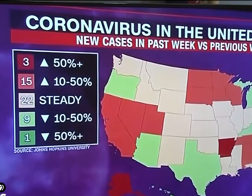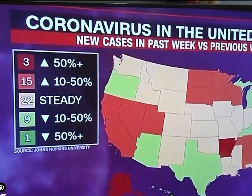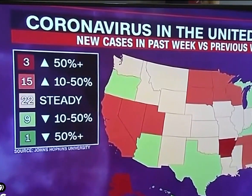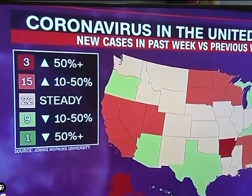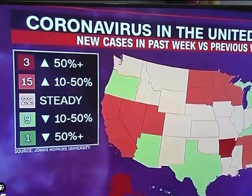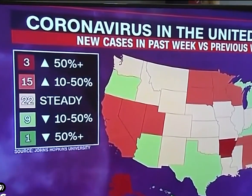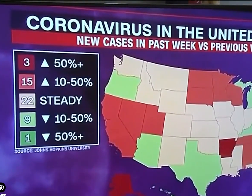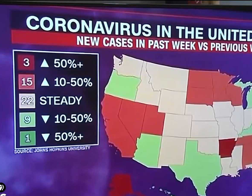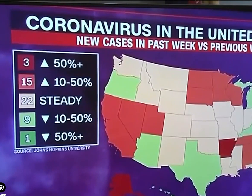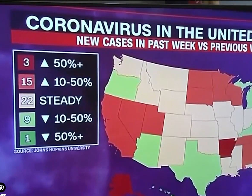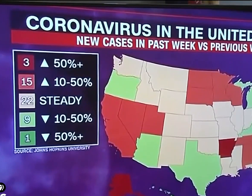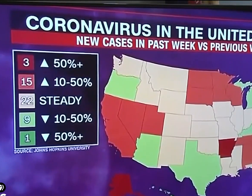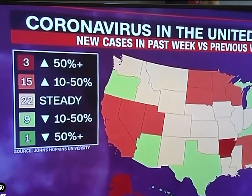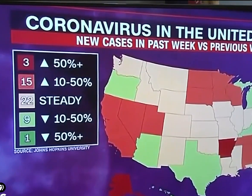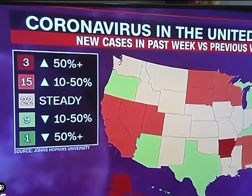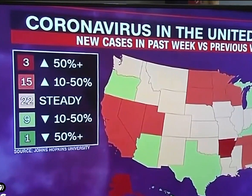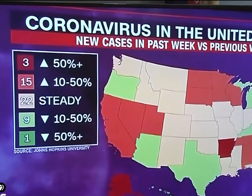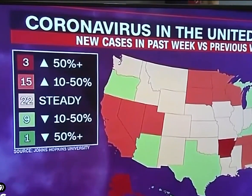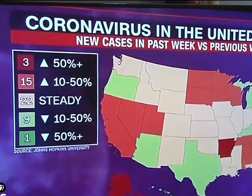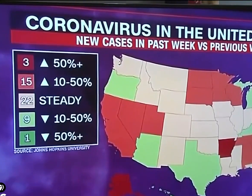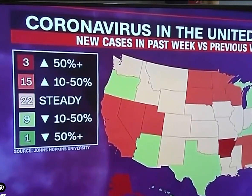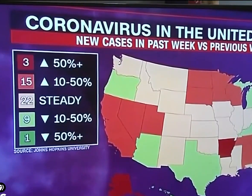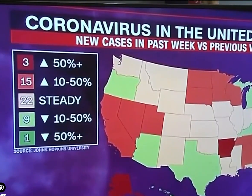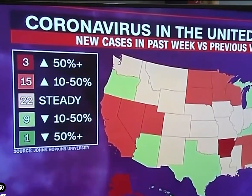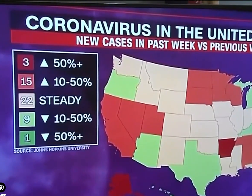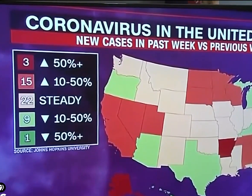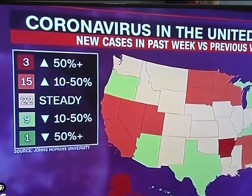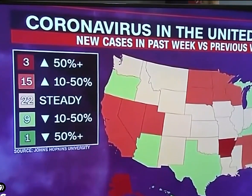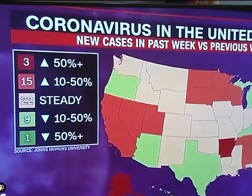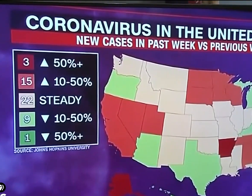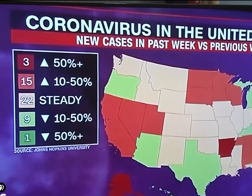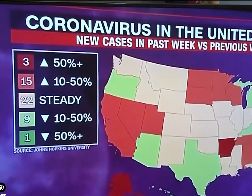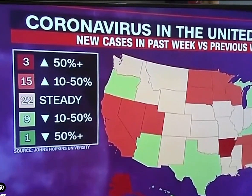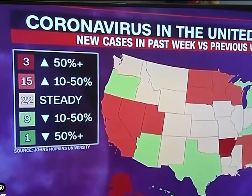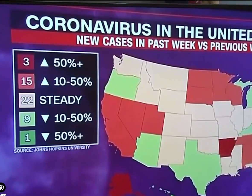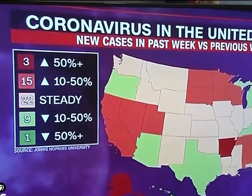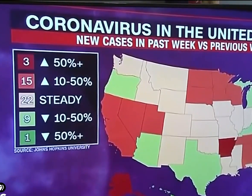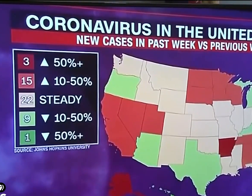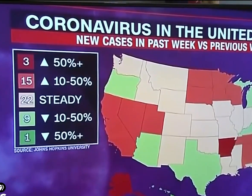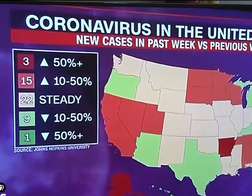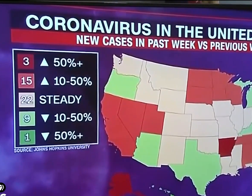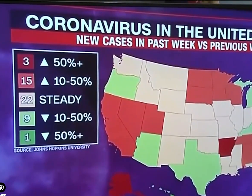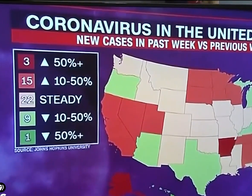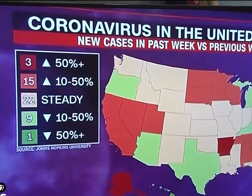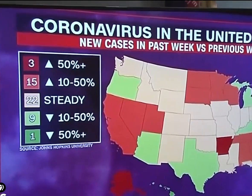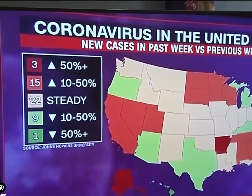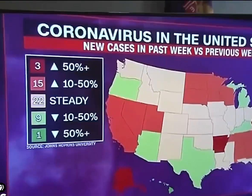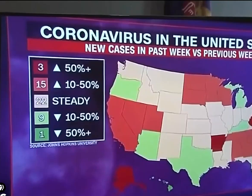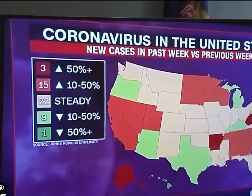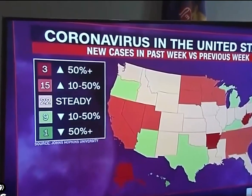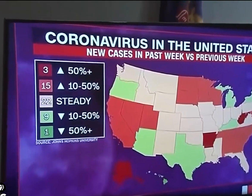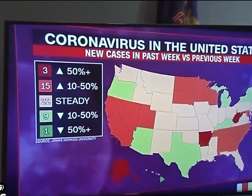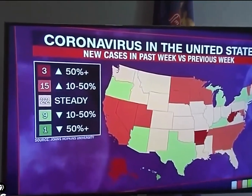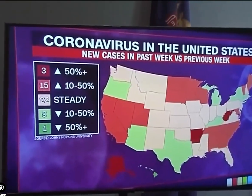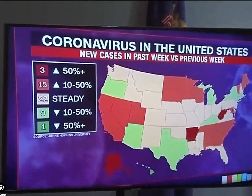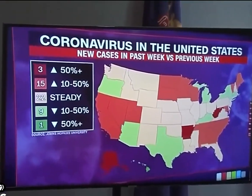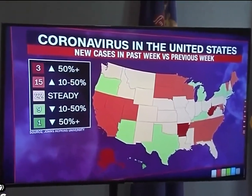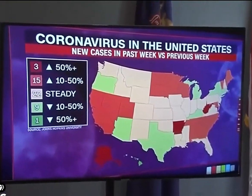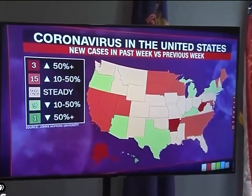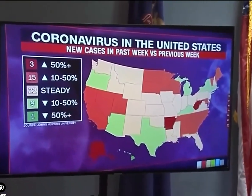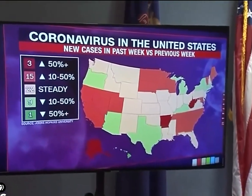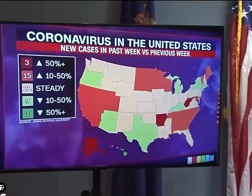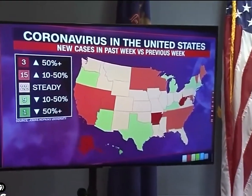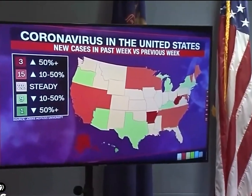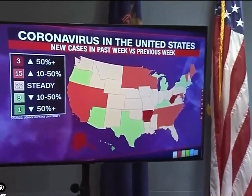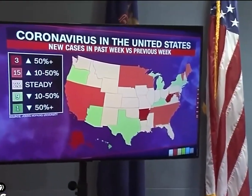This is something to be proud of. Now, this doesn't mean we're done, right? For those who dropped their guard this past weekend, and we know that that happened.